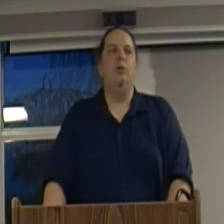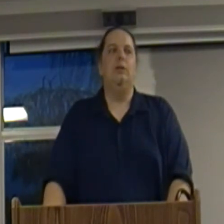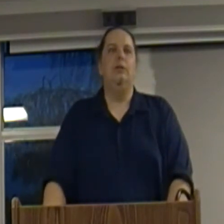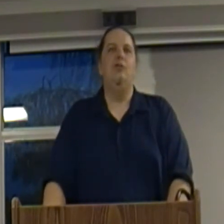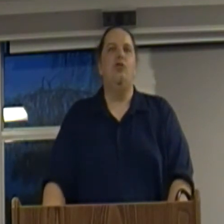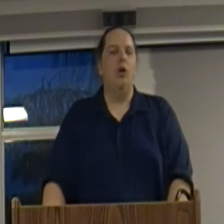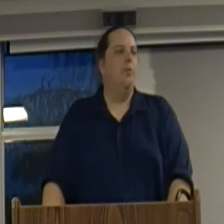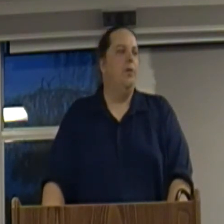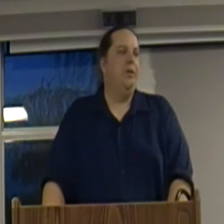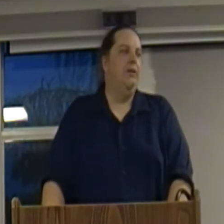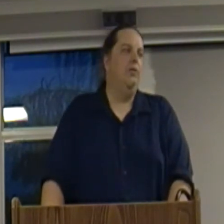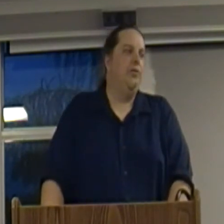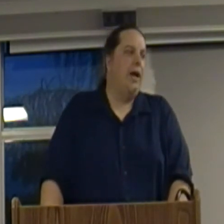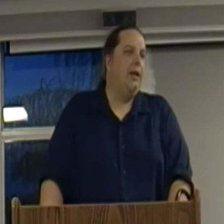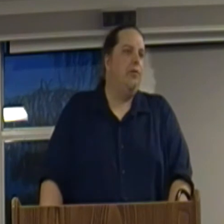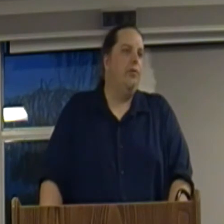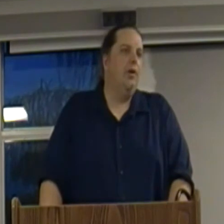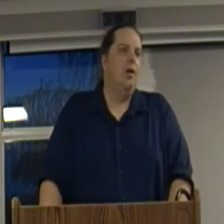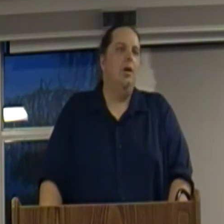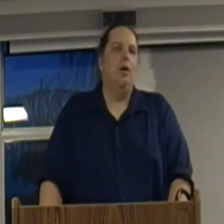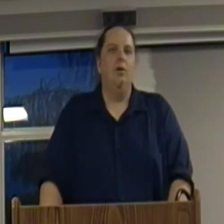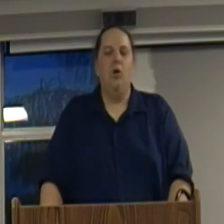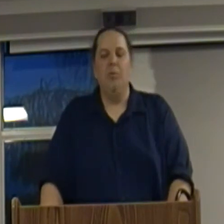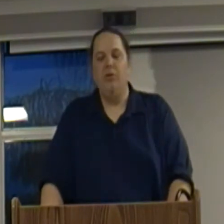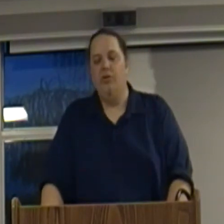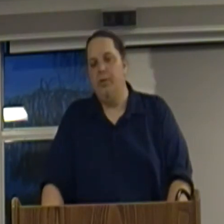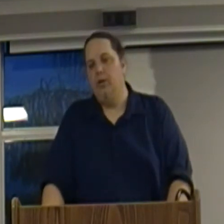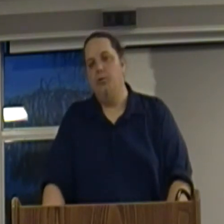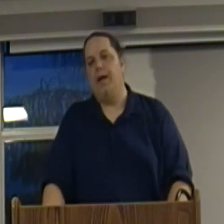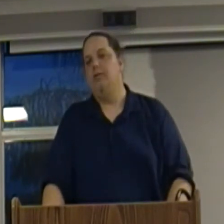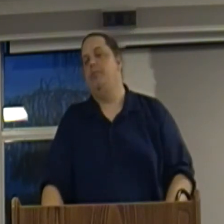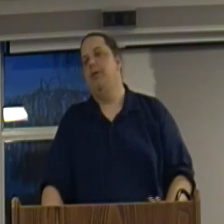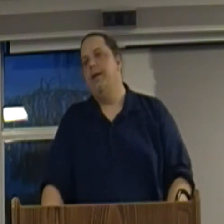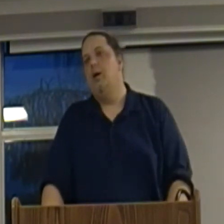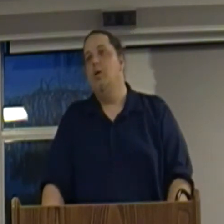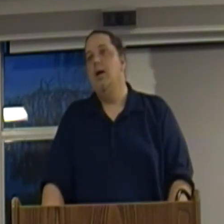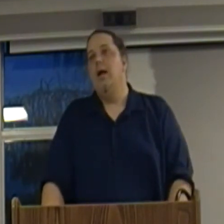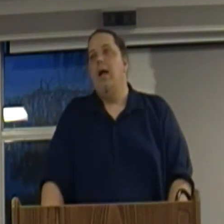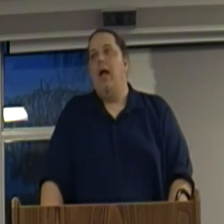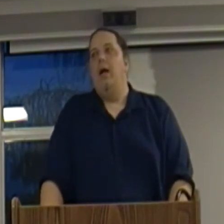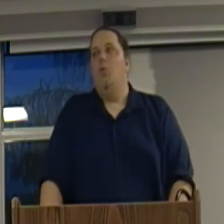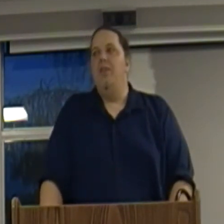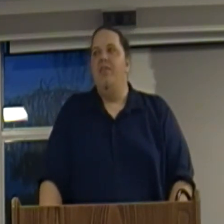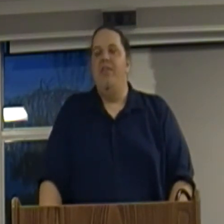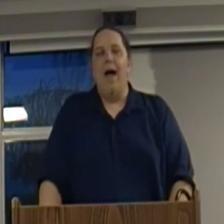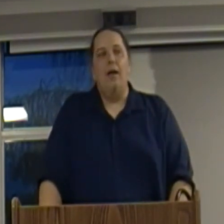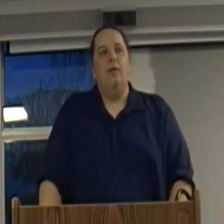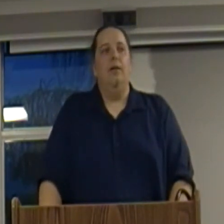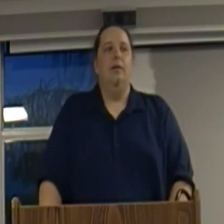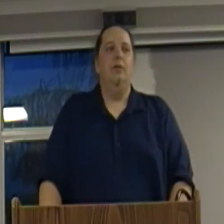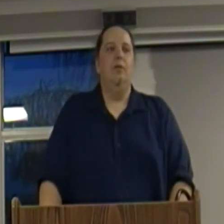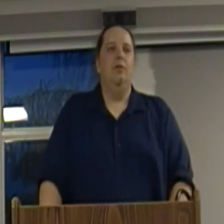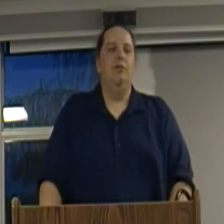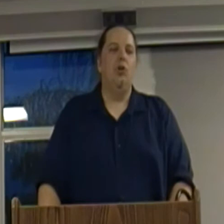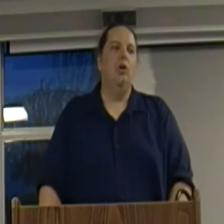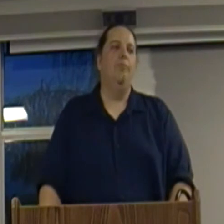term in political science called corporatism. goes back to Plato. And what that term